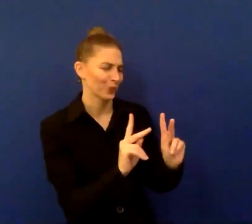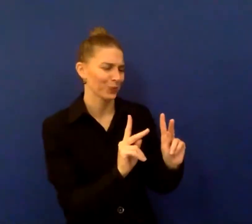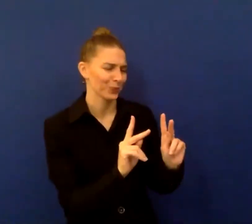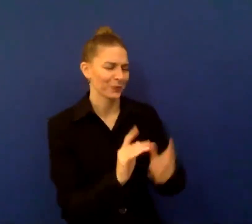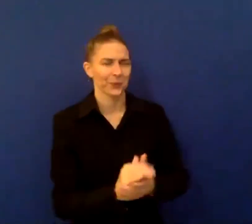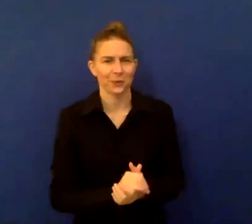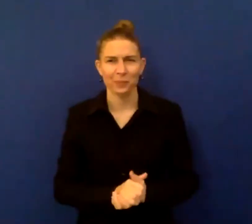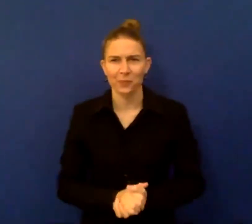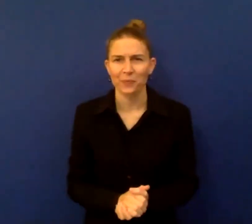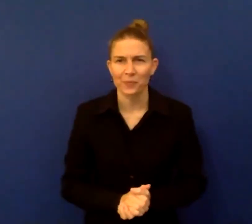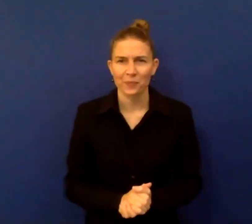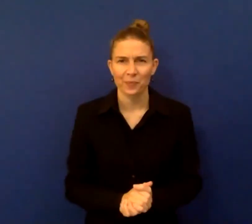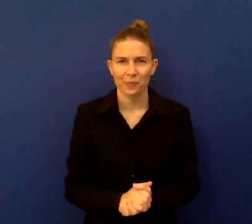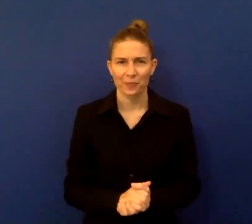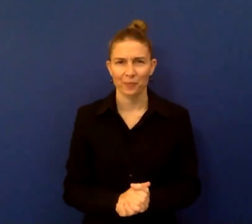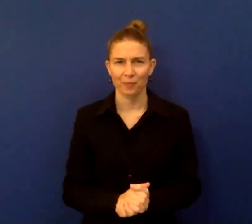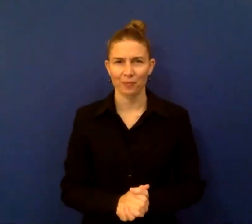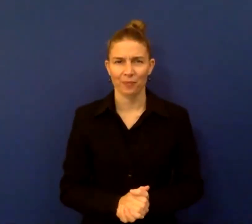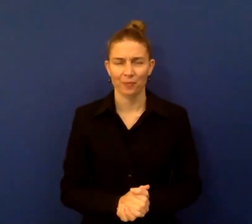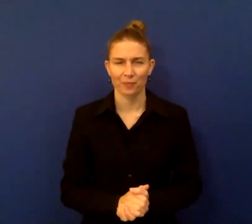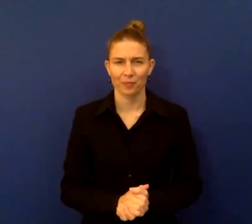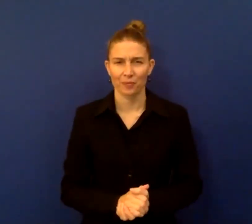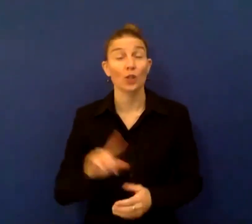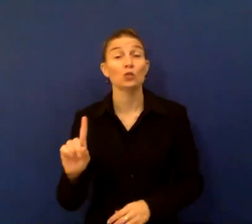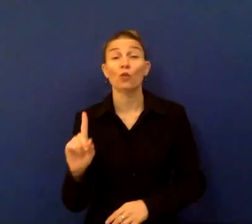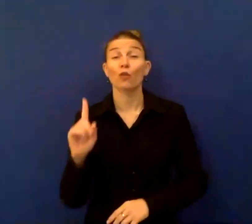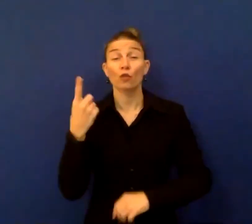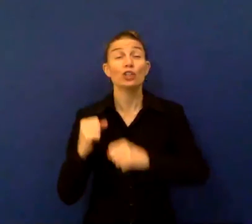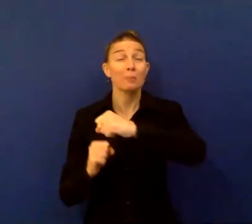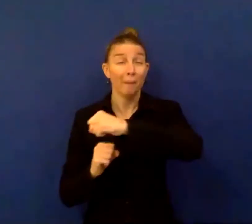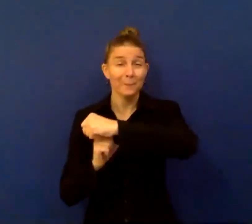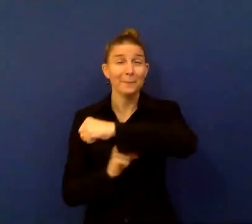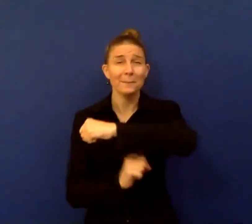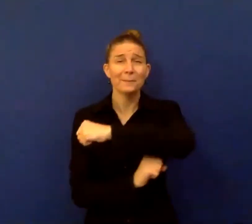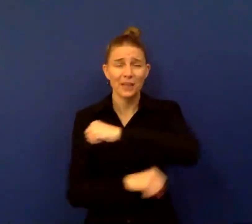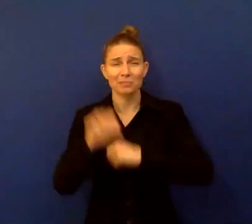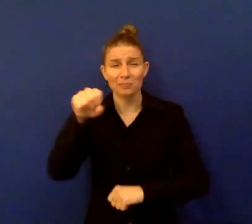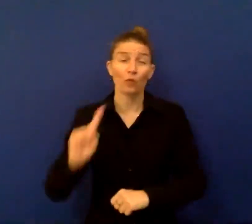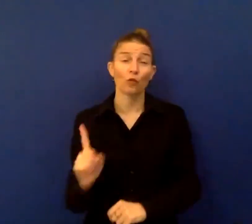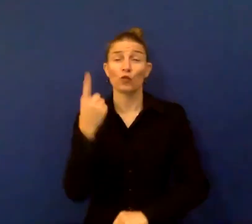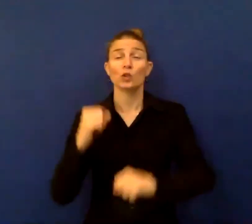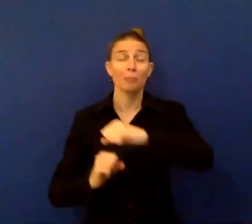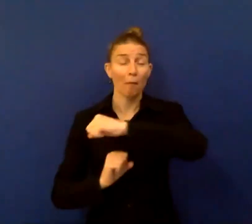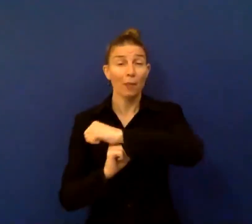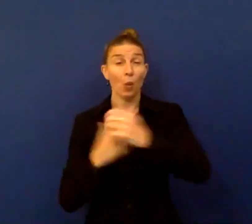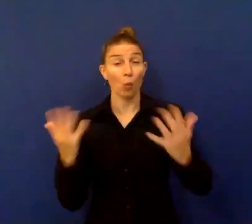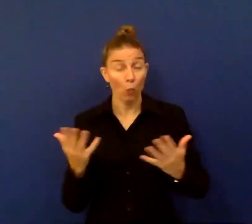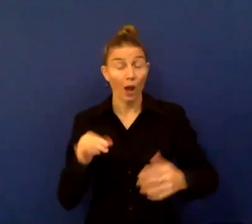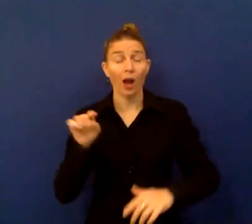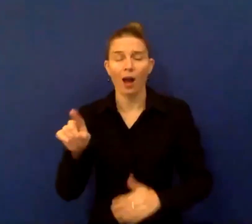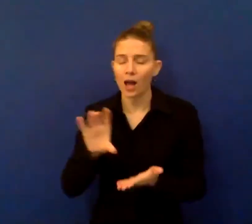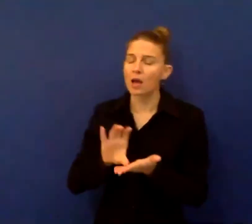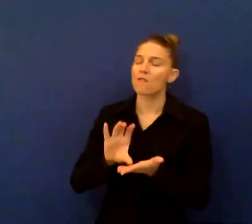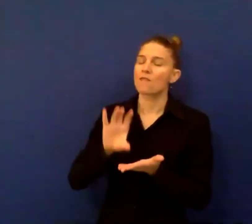Good. Good. So the first pillar I was referring to as the need of investing more on